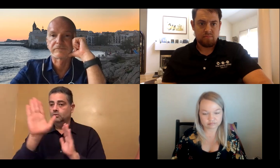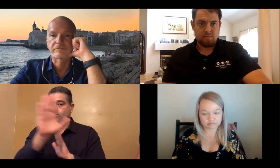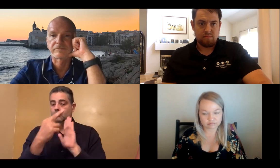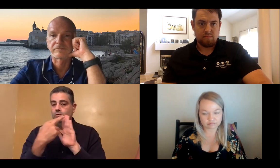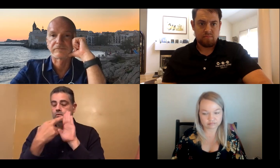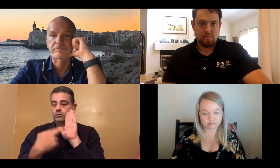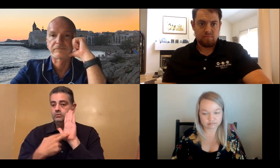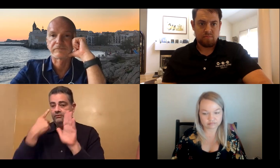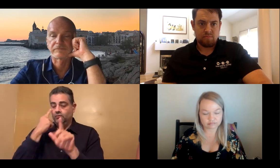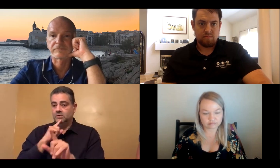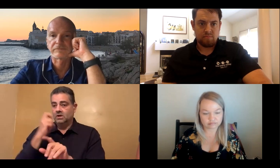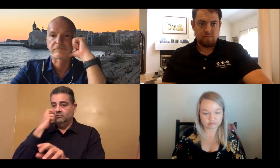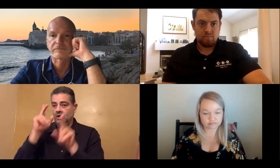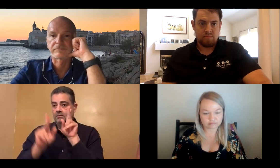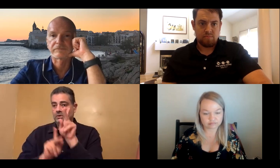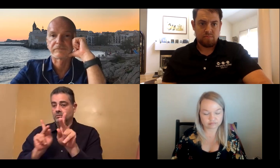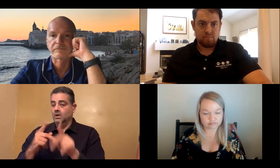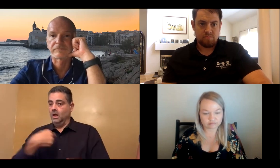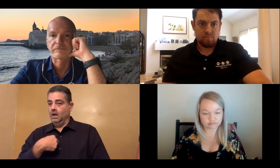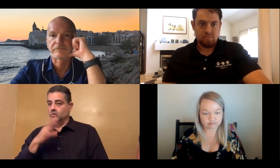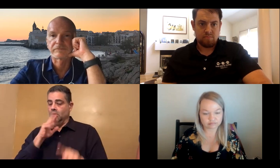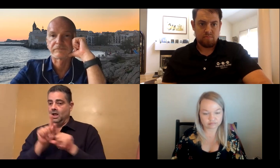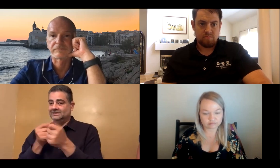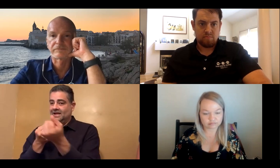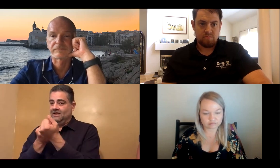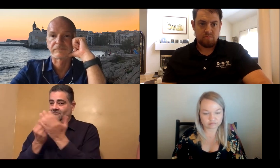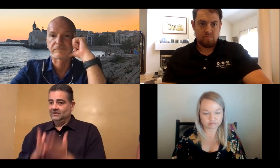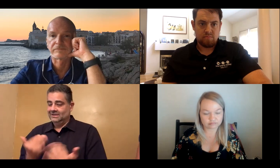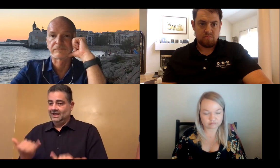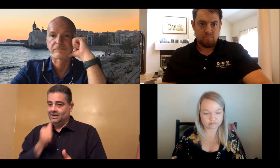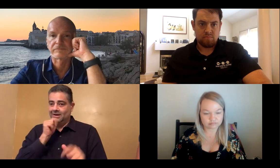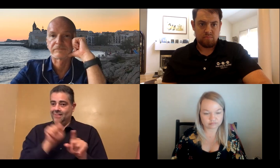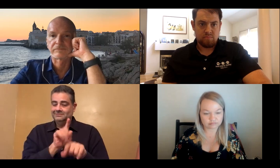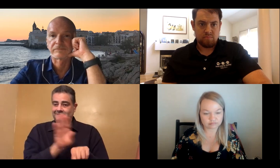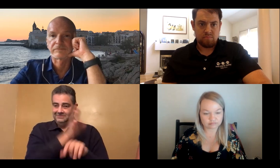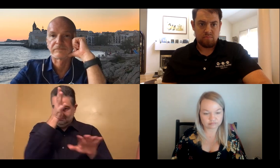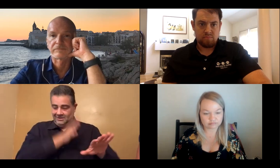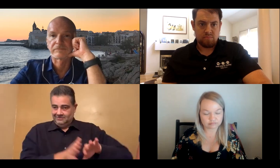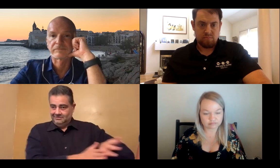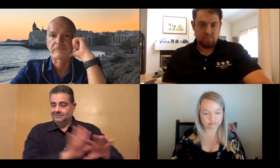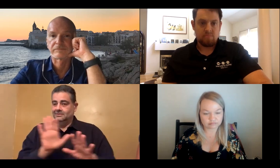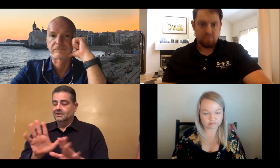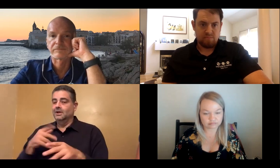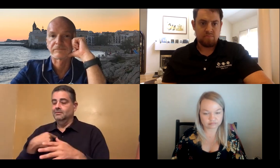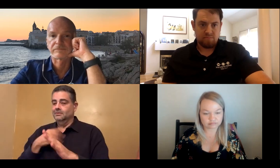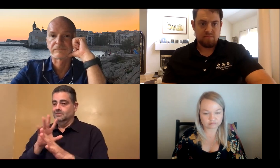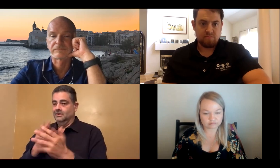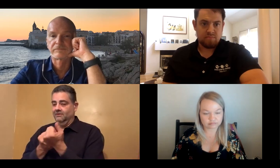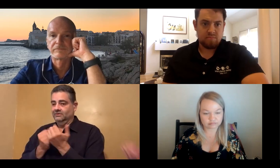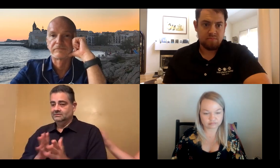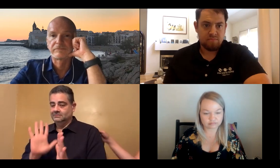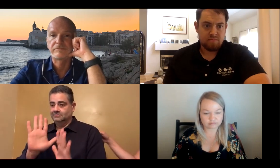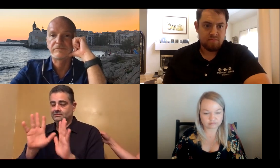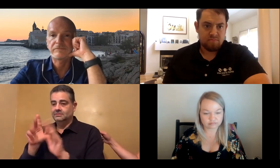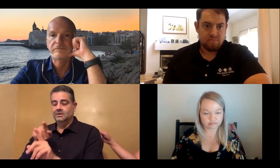provide services. I'd like to know for you to consider these rules and speaking with my advocate hat on now.